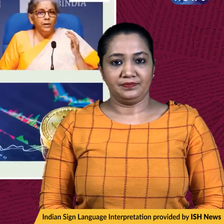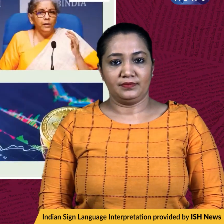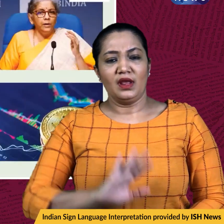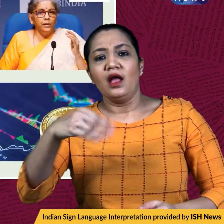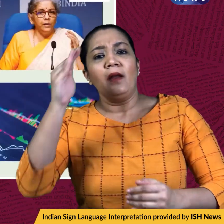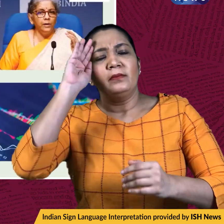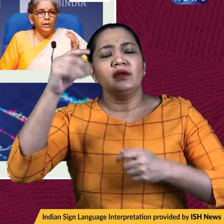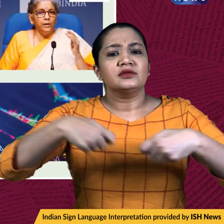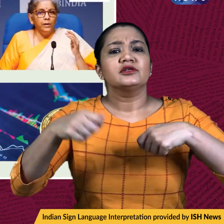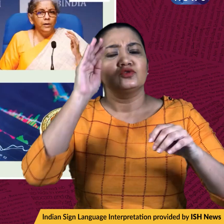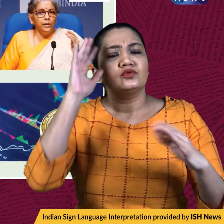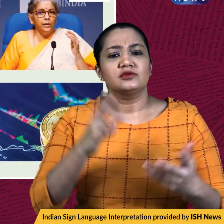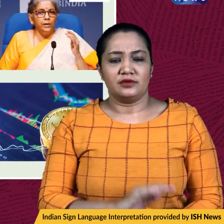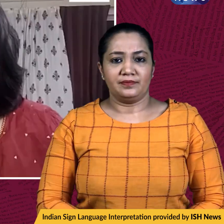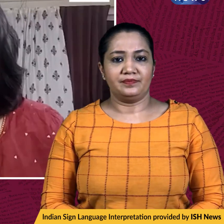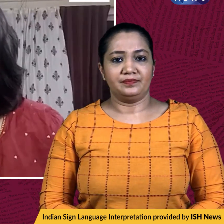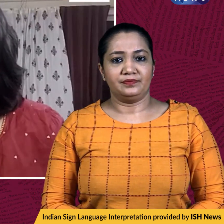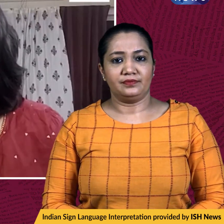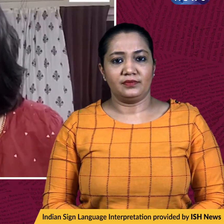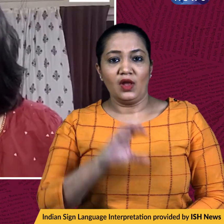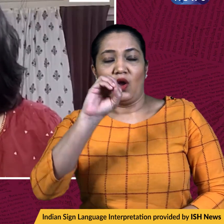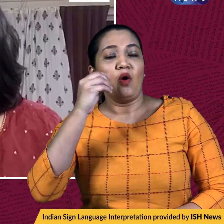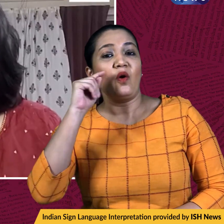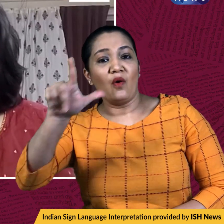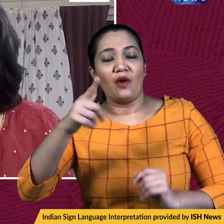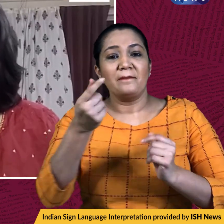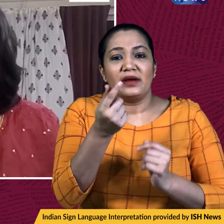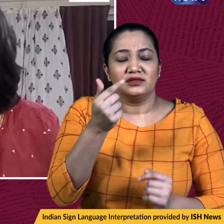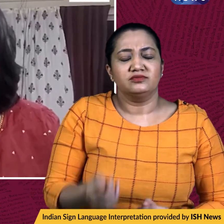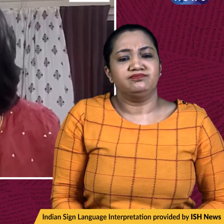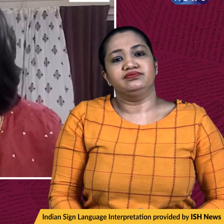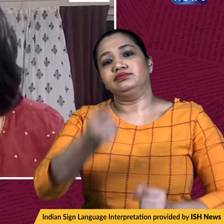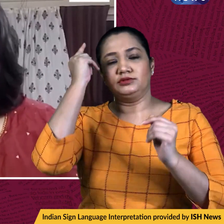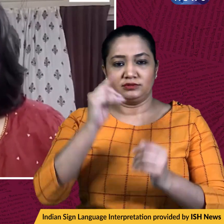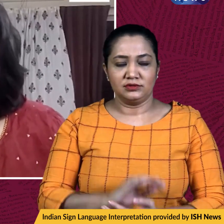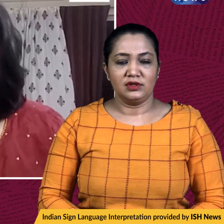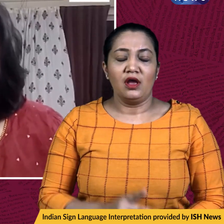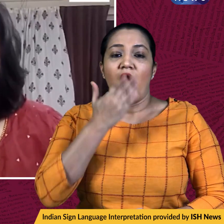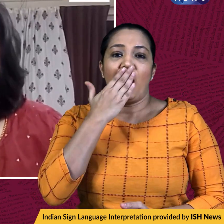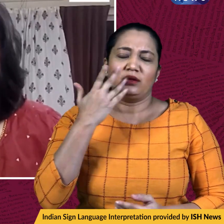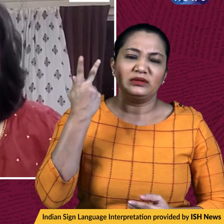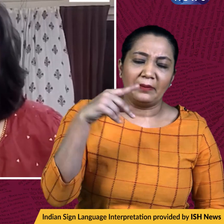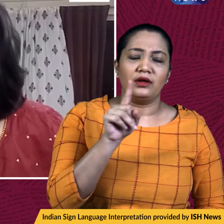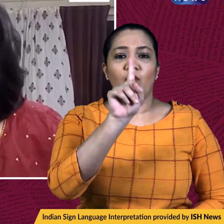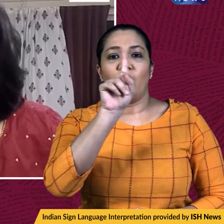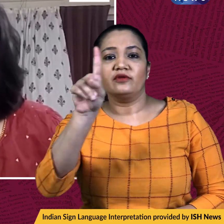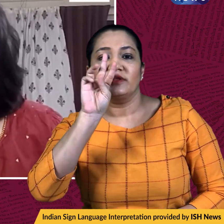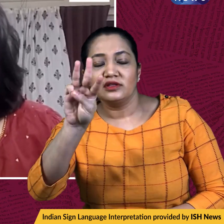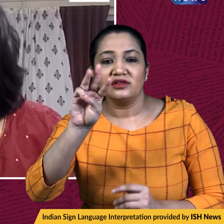On to business news right now, starting off with oil prices, which have now hit $113 a